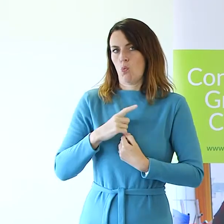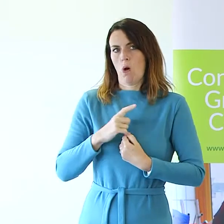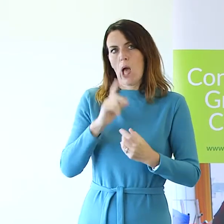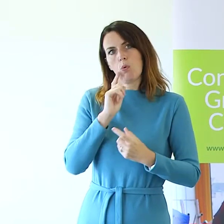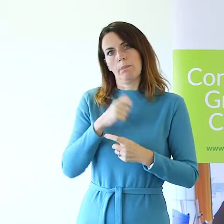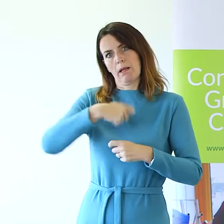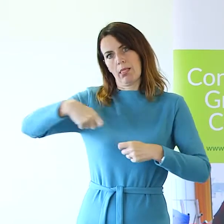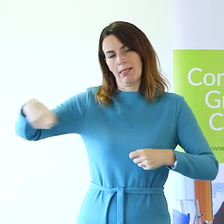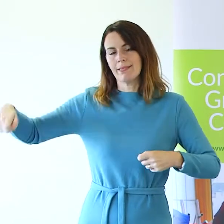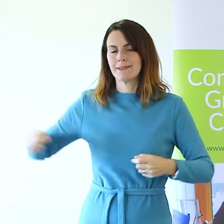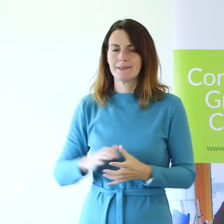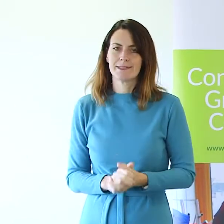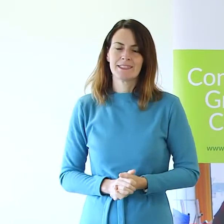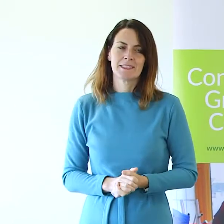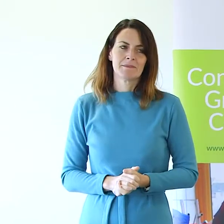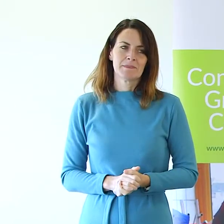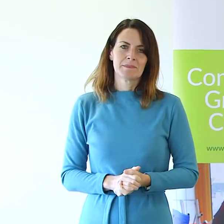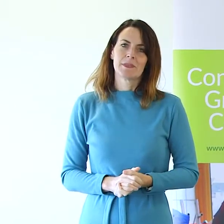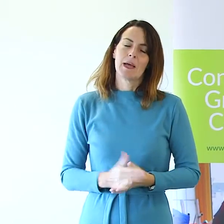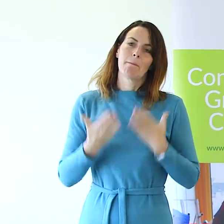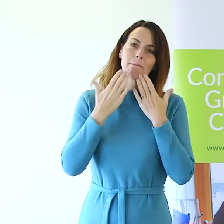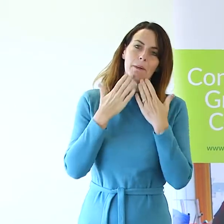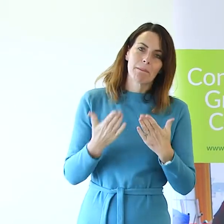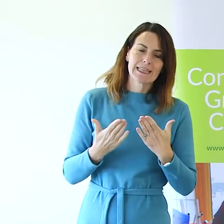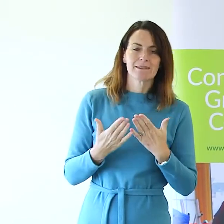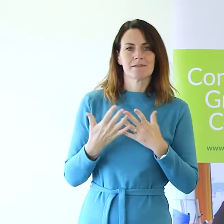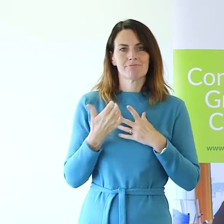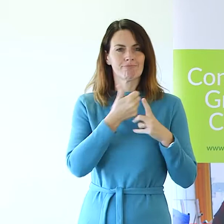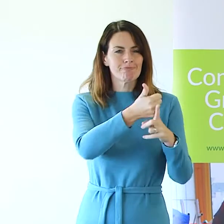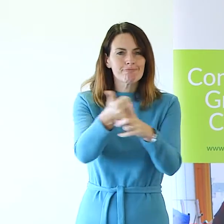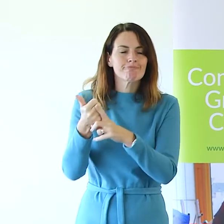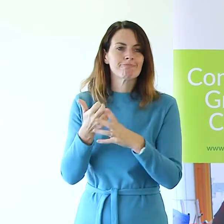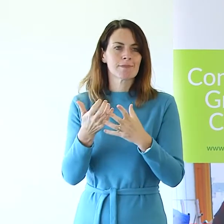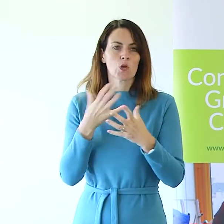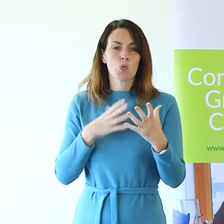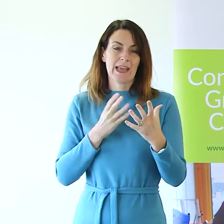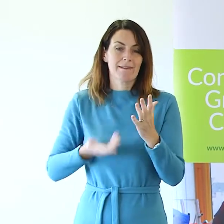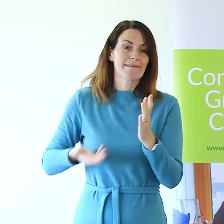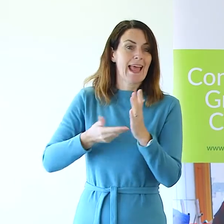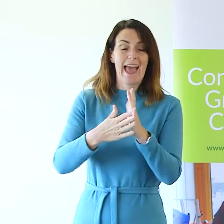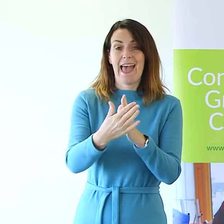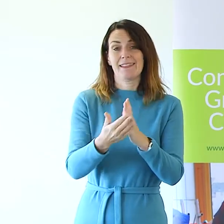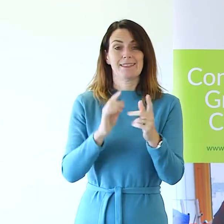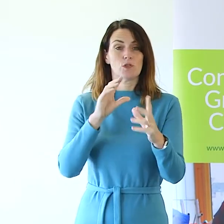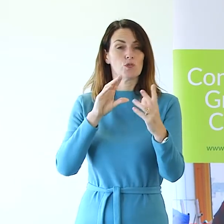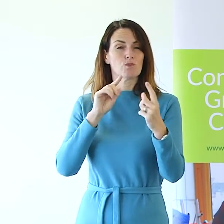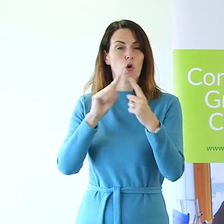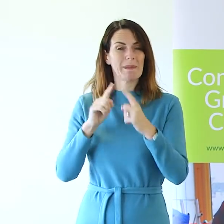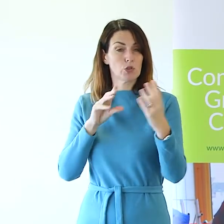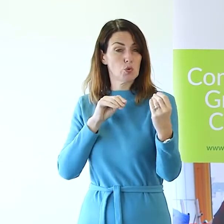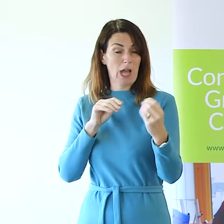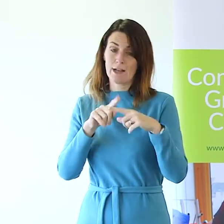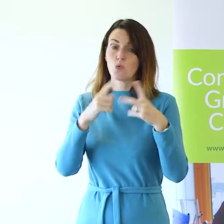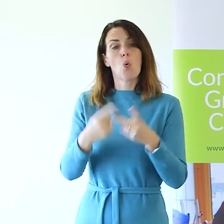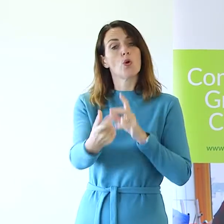here for another couple of hours. But please feel free to add comments to the chat or email us directly. The